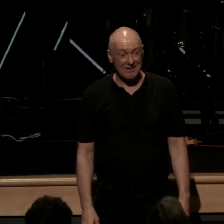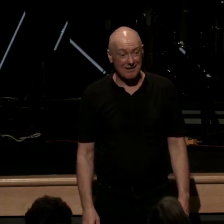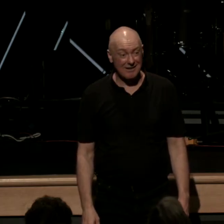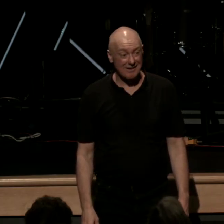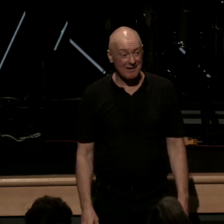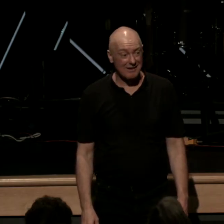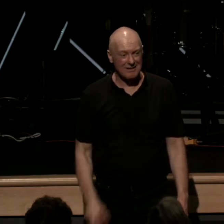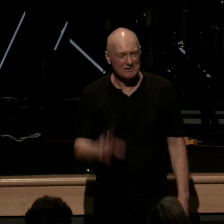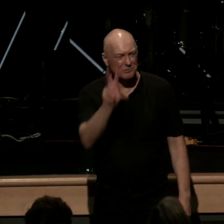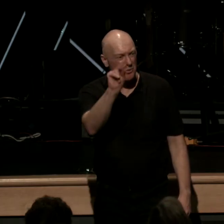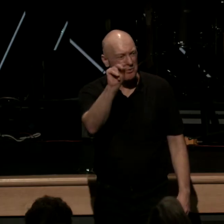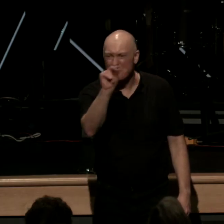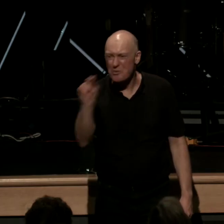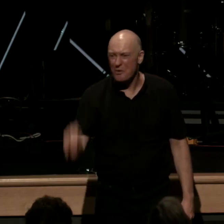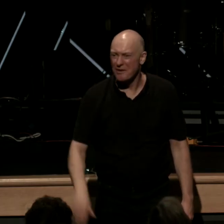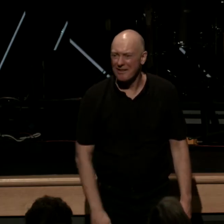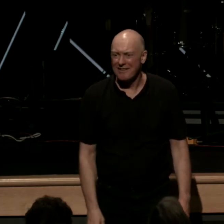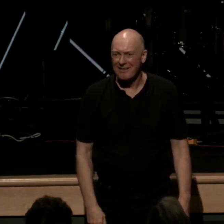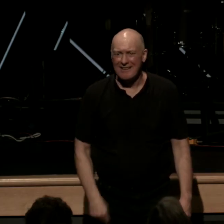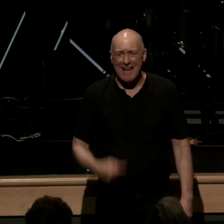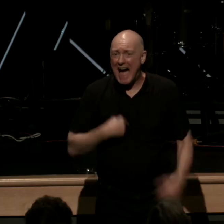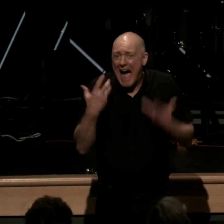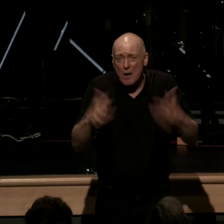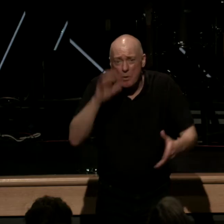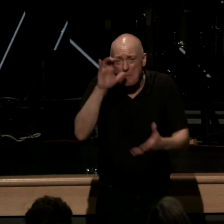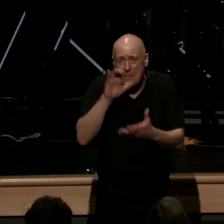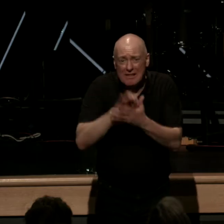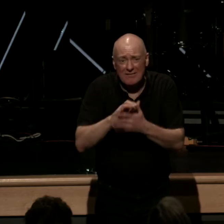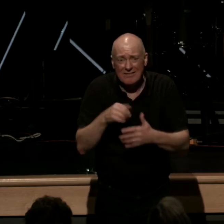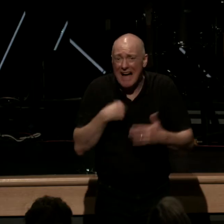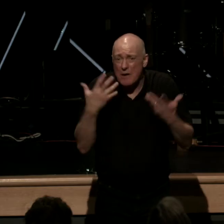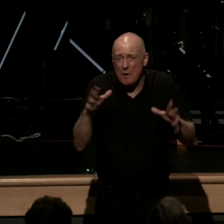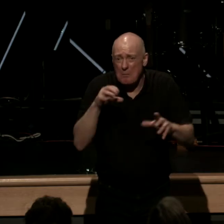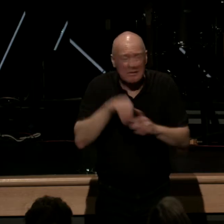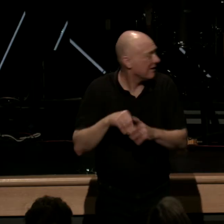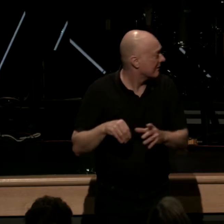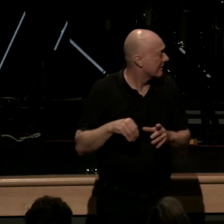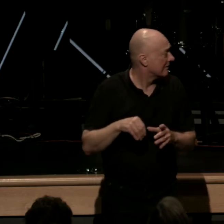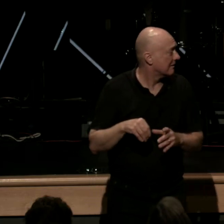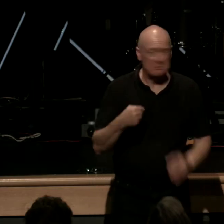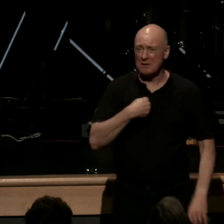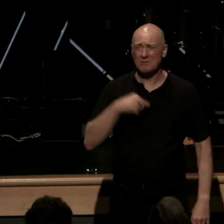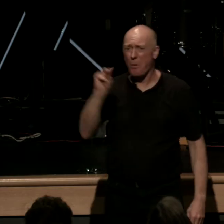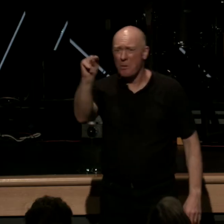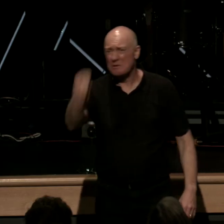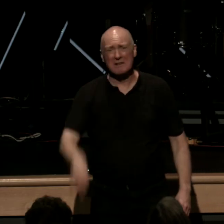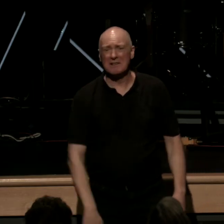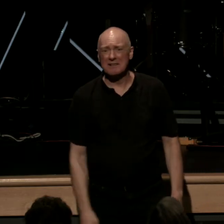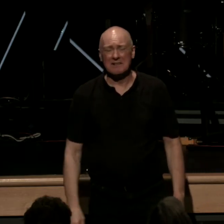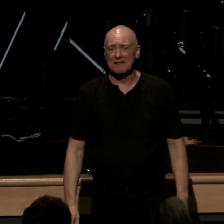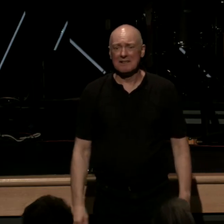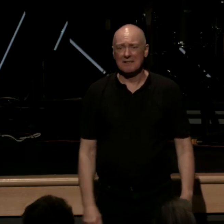no I don't want to believe I don't want to believe in this no no it doesn't work